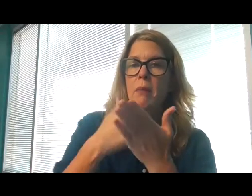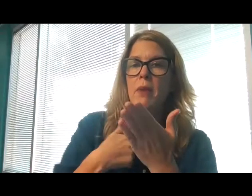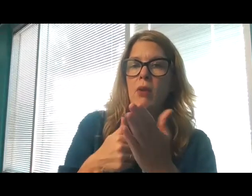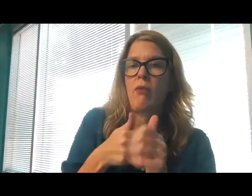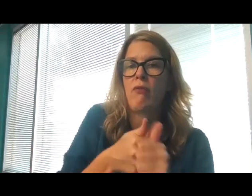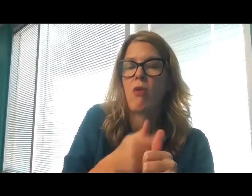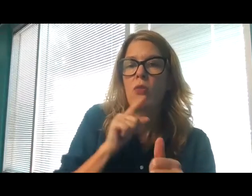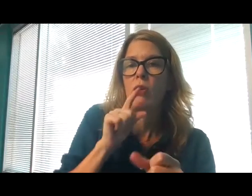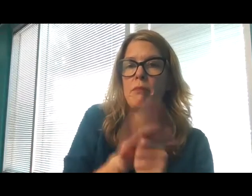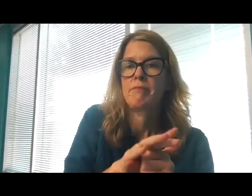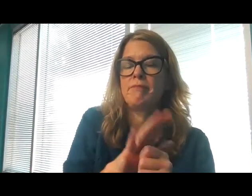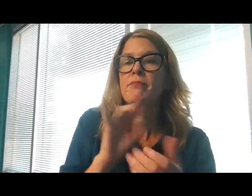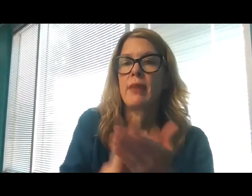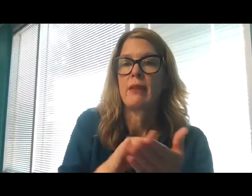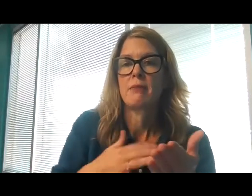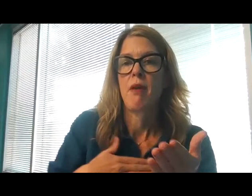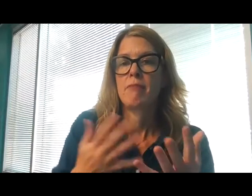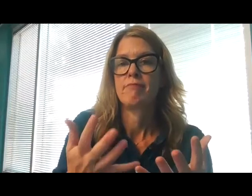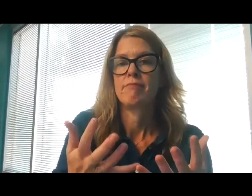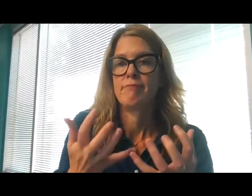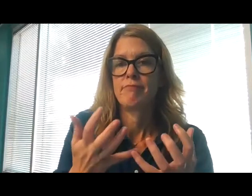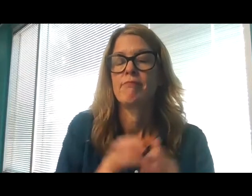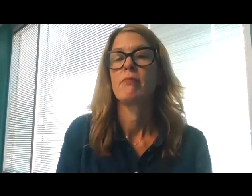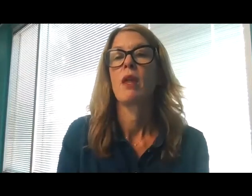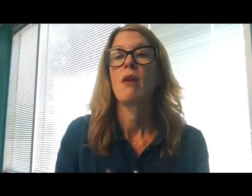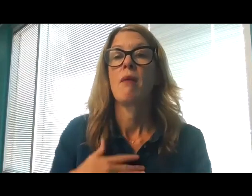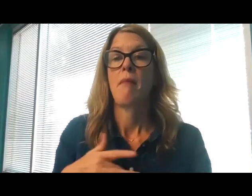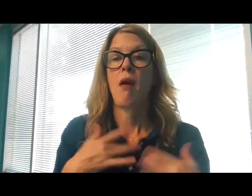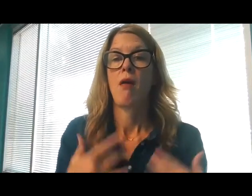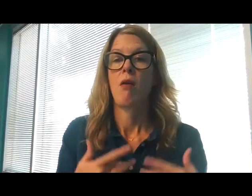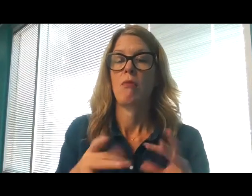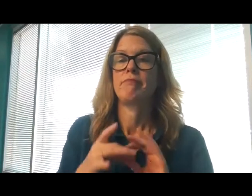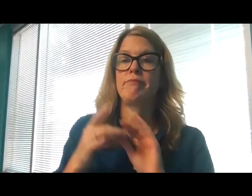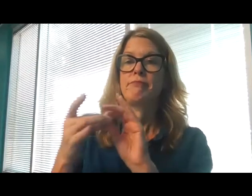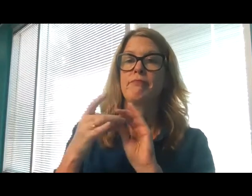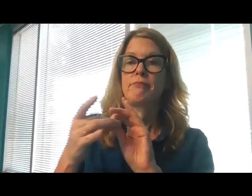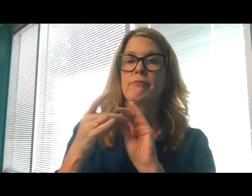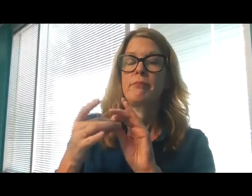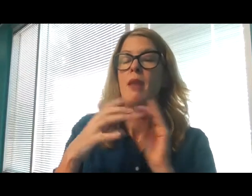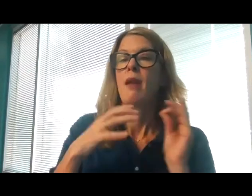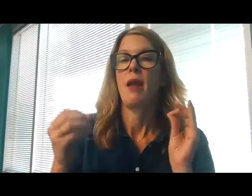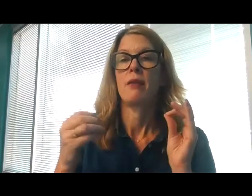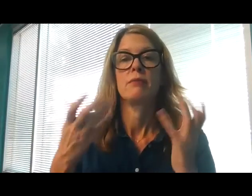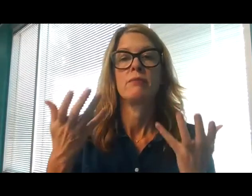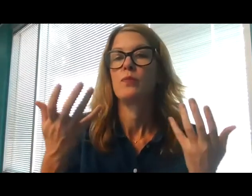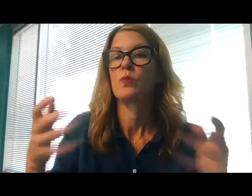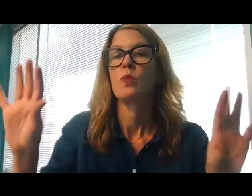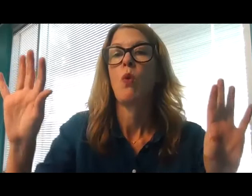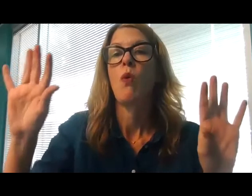that is my desire. Incline my heart to your decrees, and not to unjust gain.